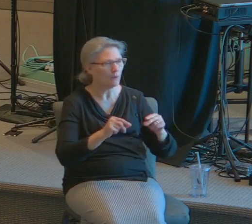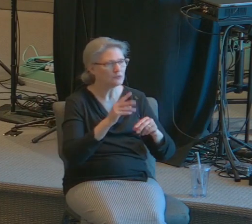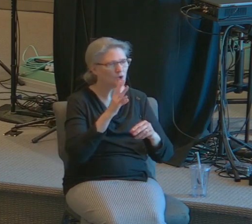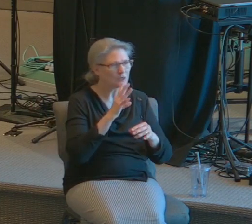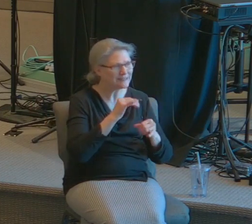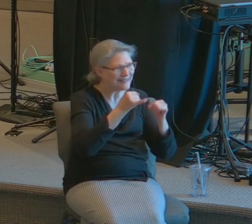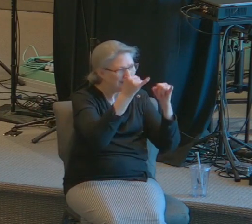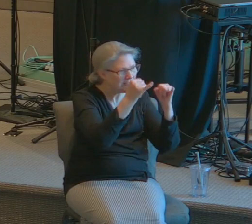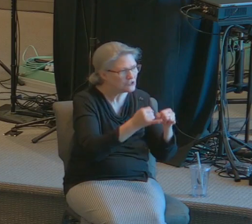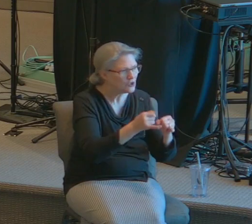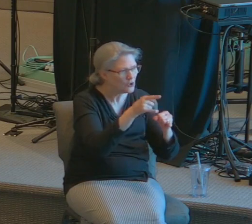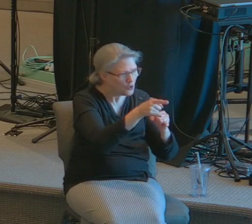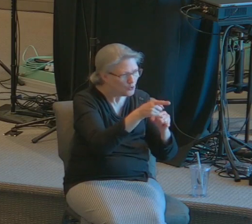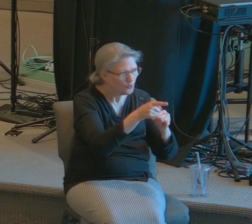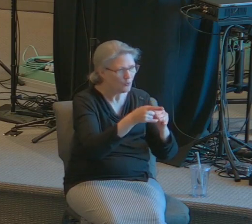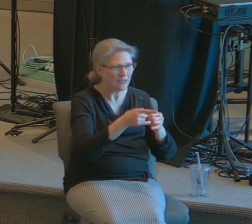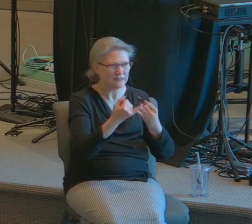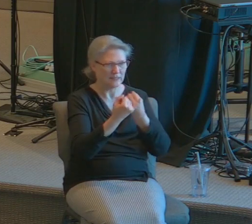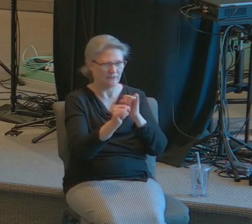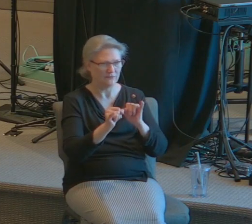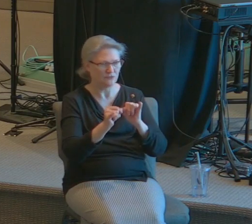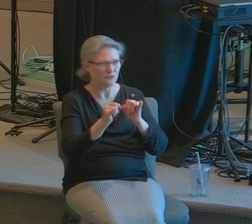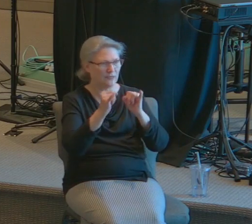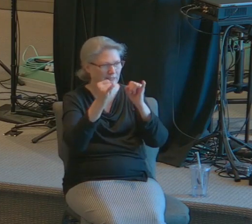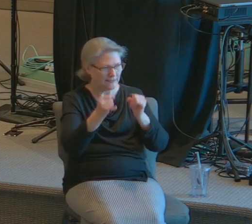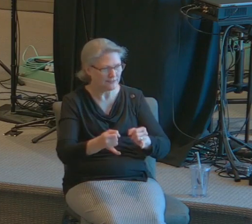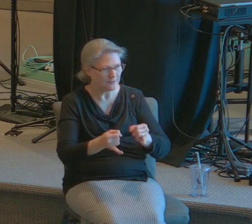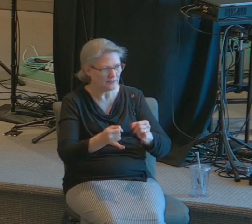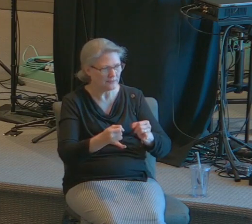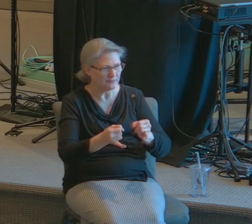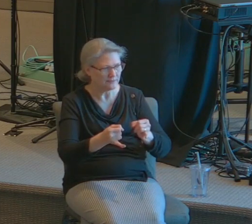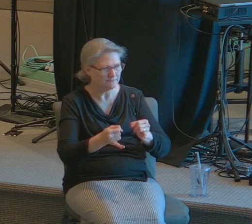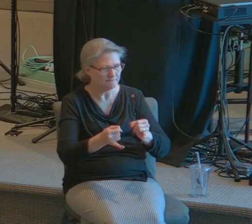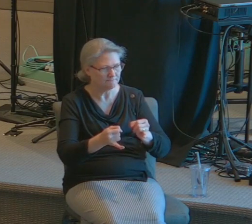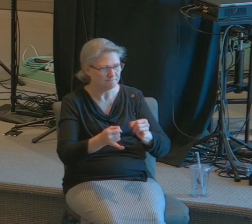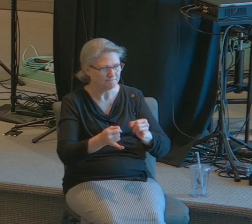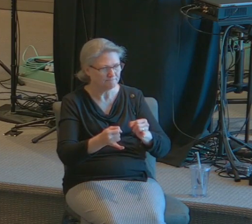is that alright okay so I'm there